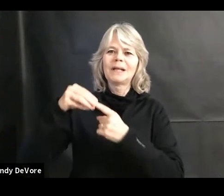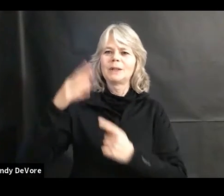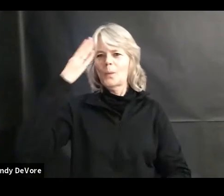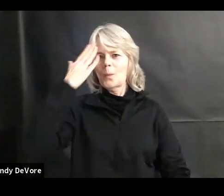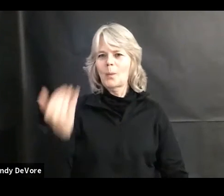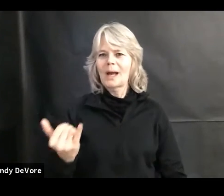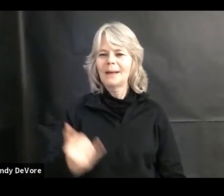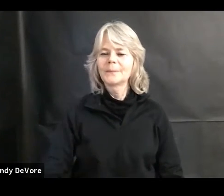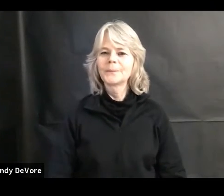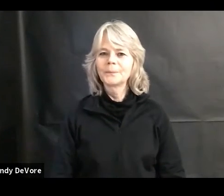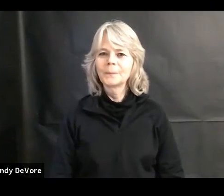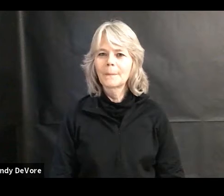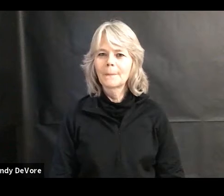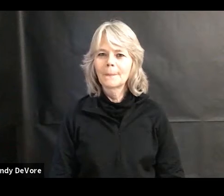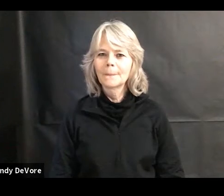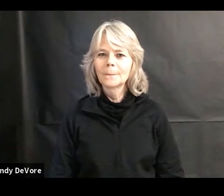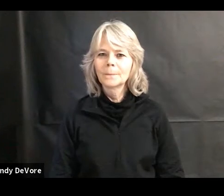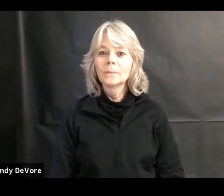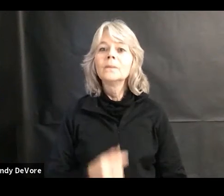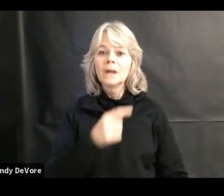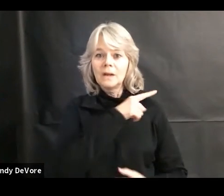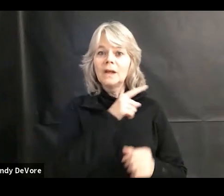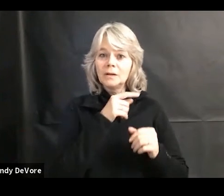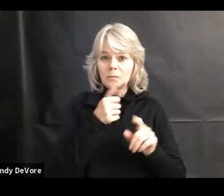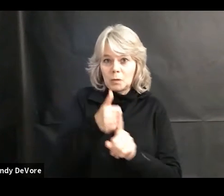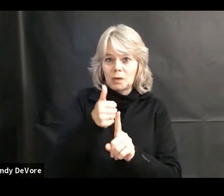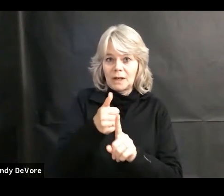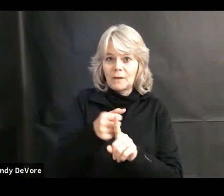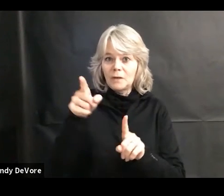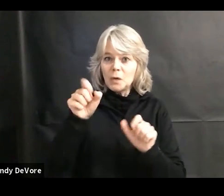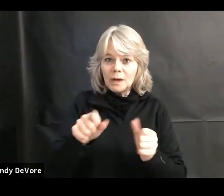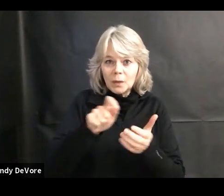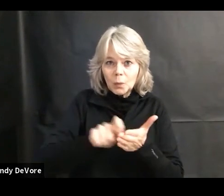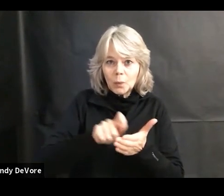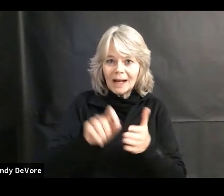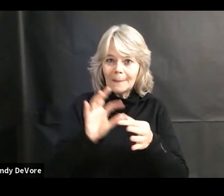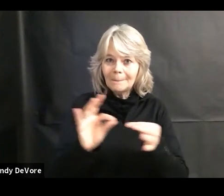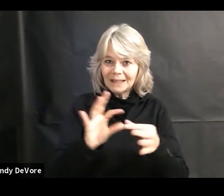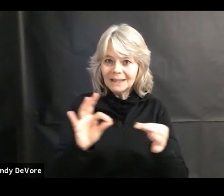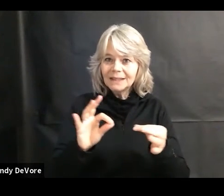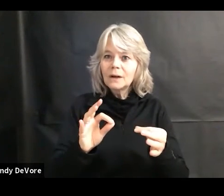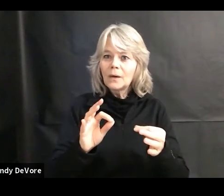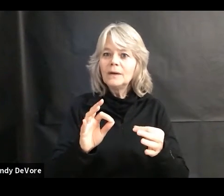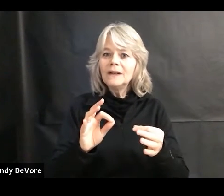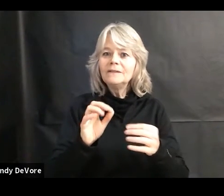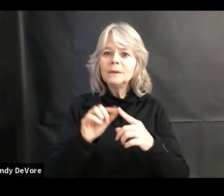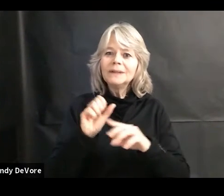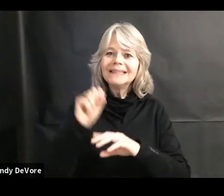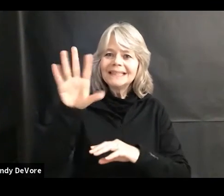There's a spot for you to write a little message to each person that you send the letter. And then we just have a